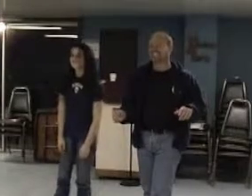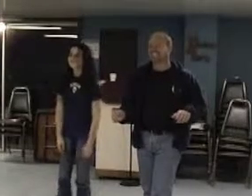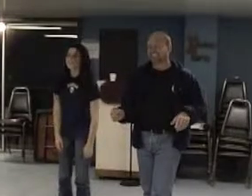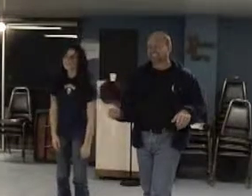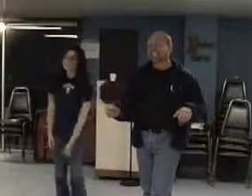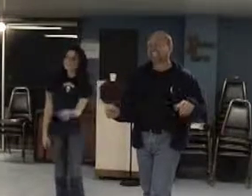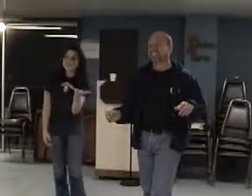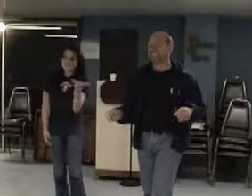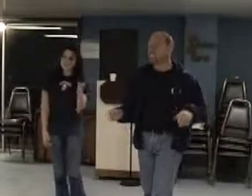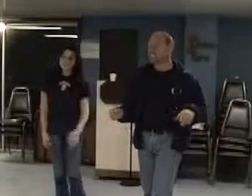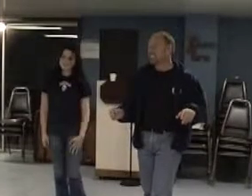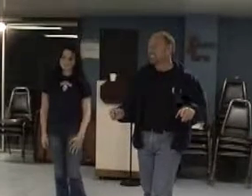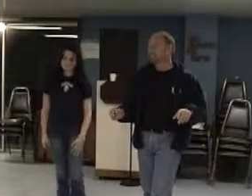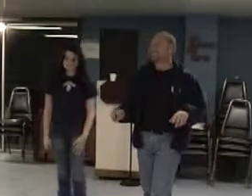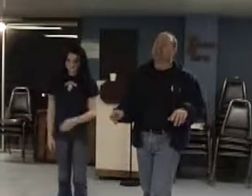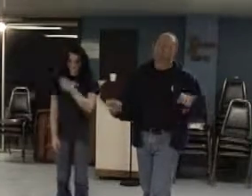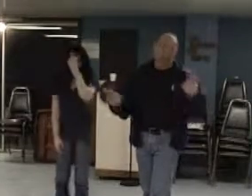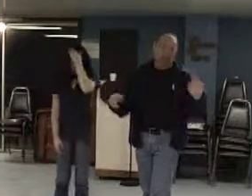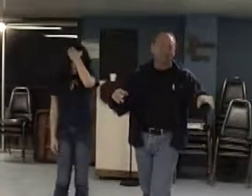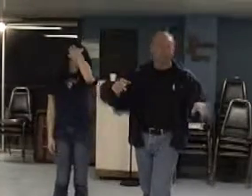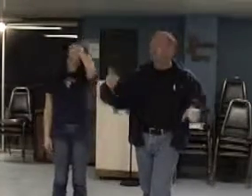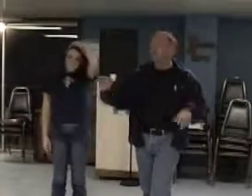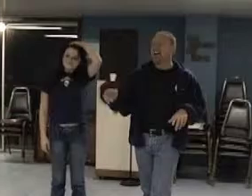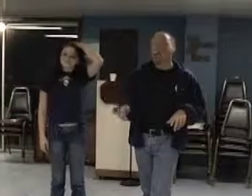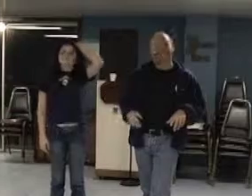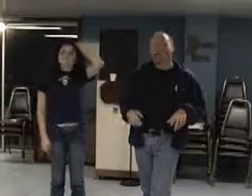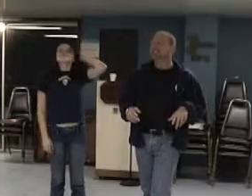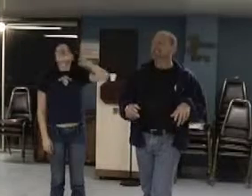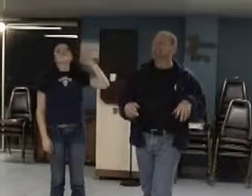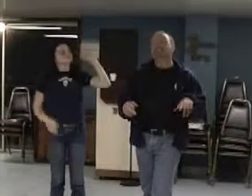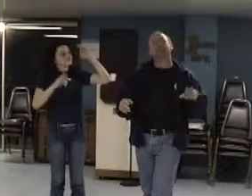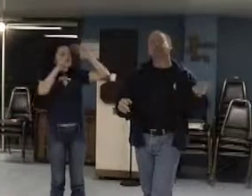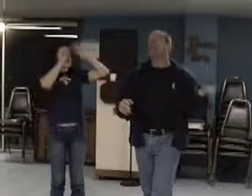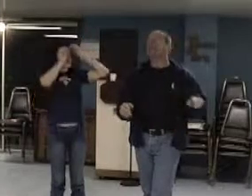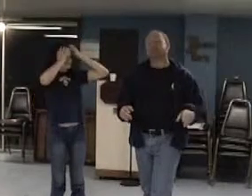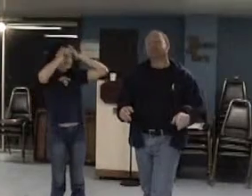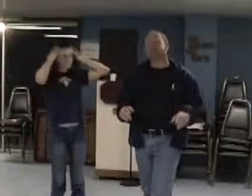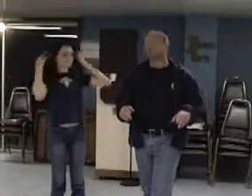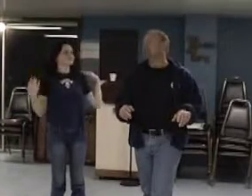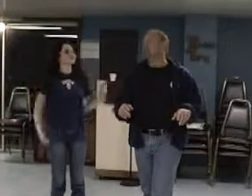At least you've accepted it. Well, at least I'm in touch with my emotions.